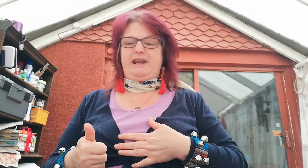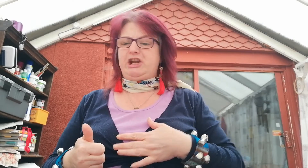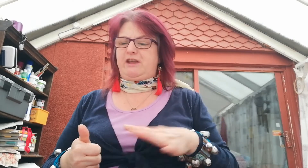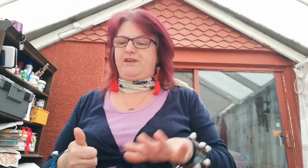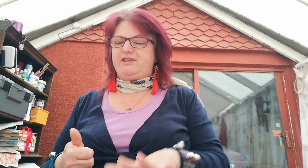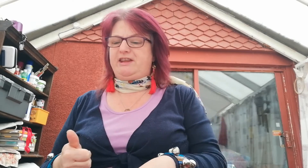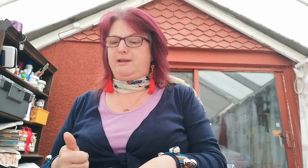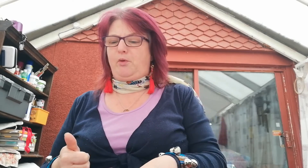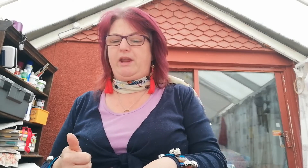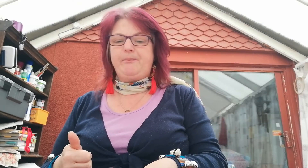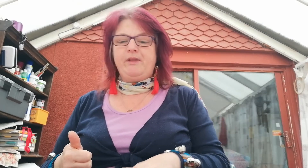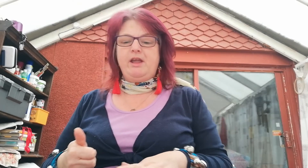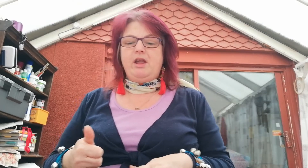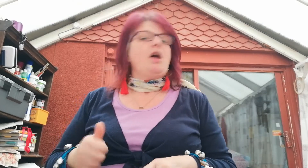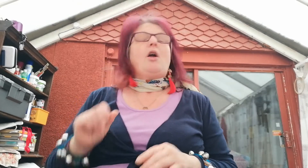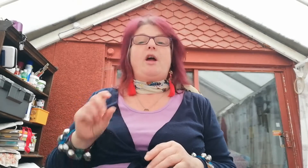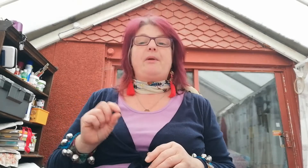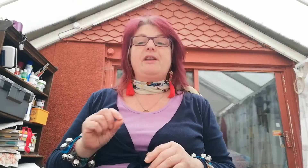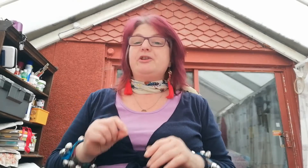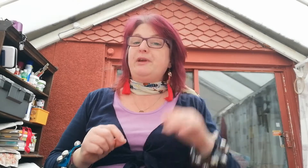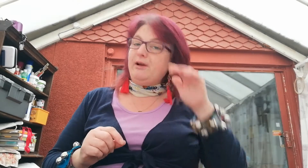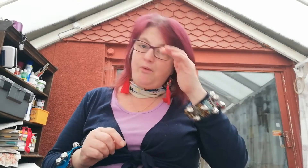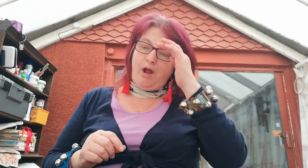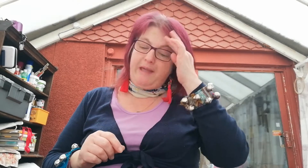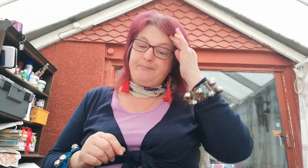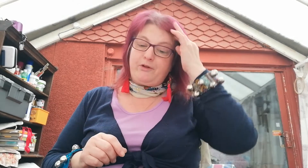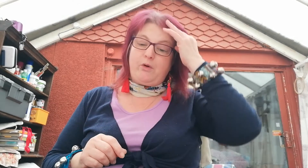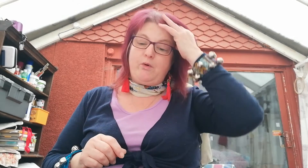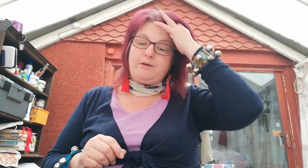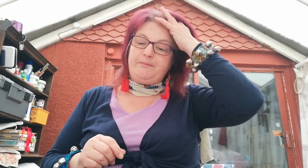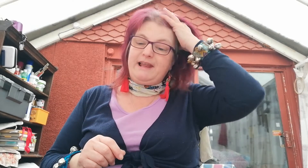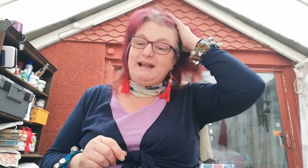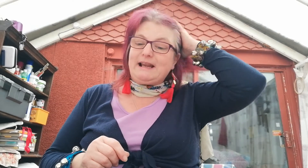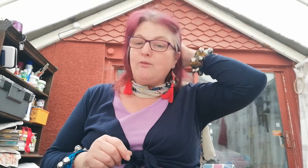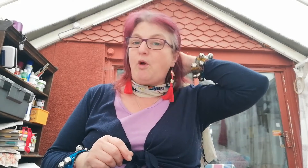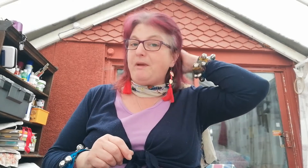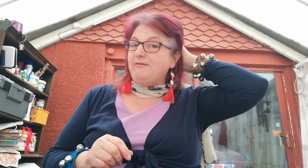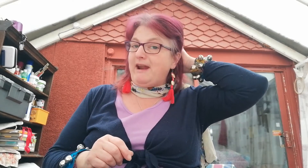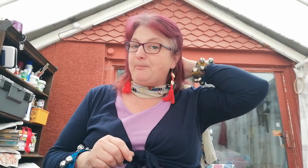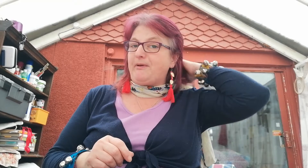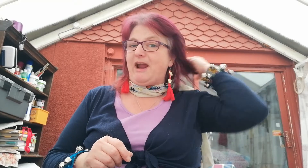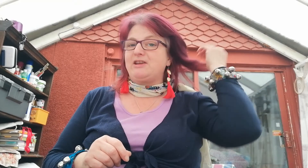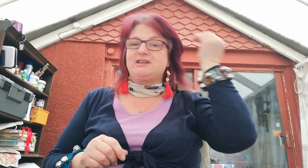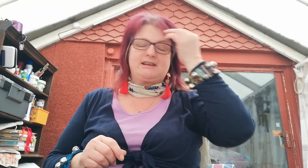energy at first thing in the morning. Right, we're going to do a little rhyme called Little Robin Redbreast.